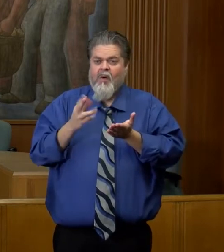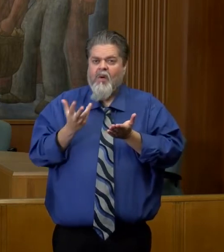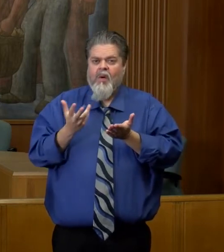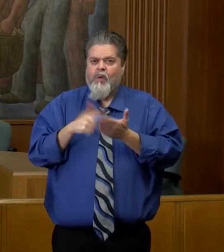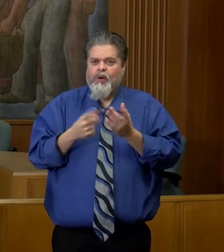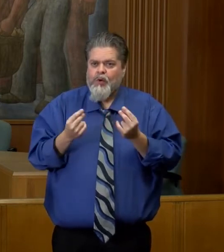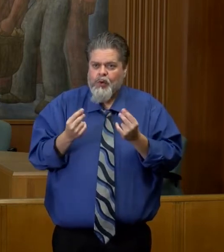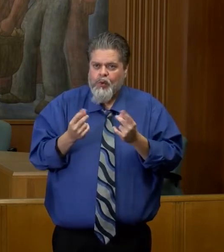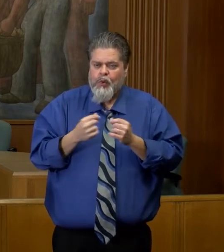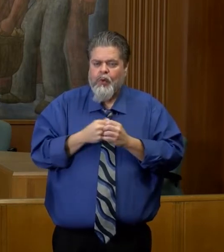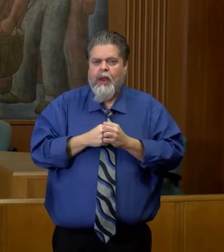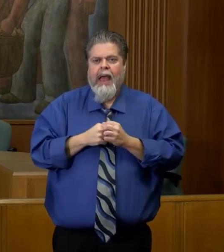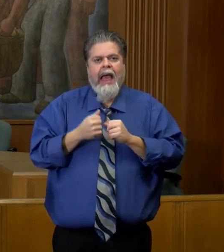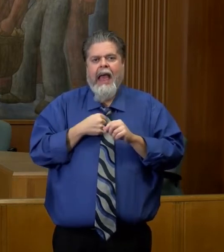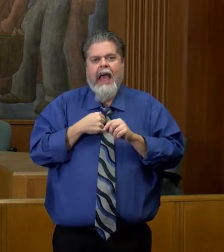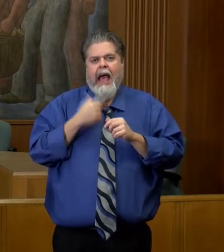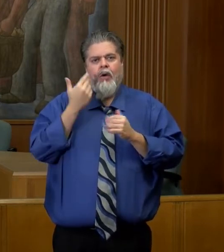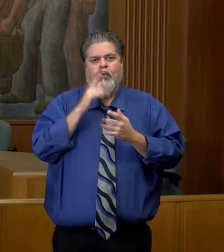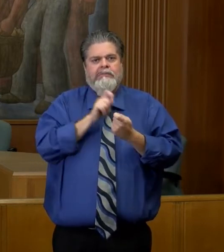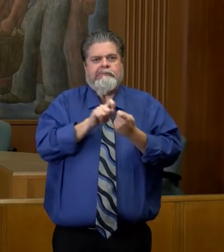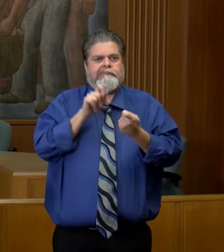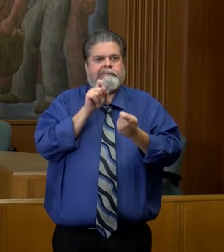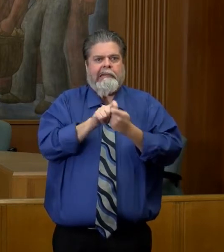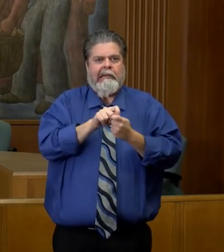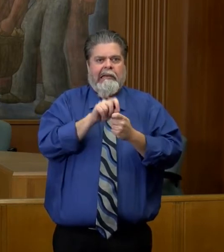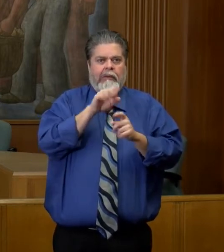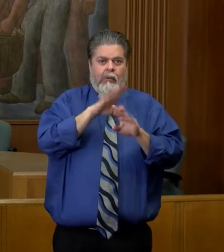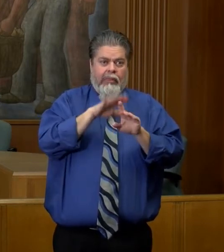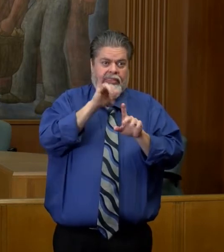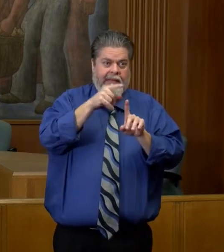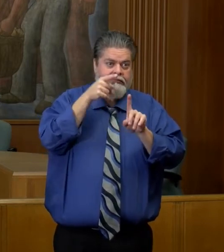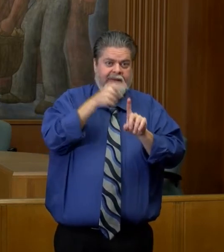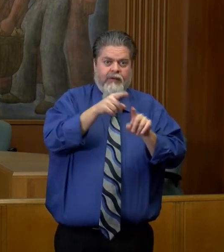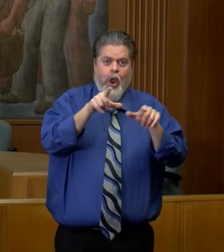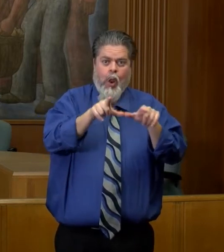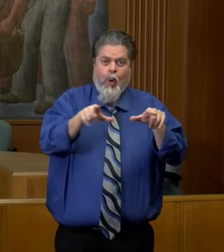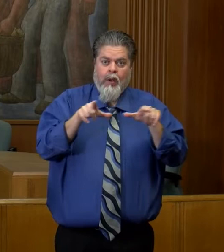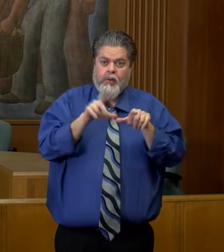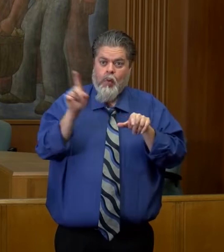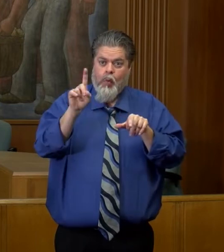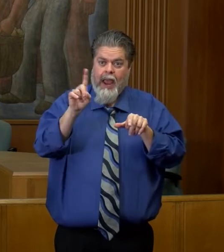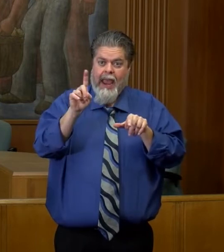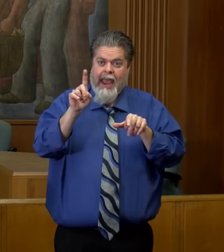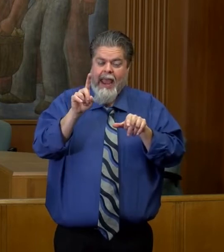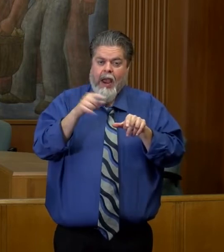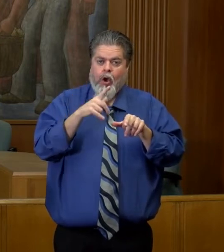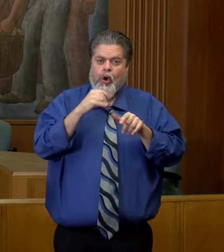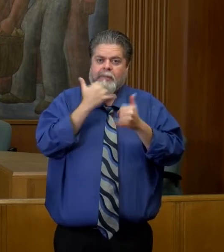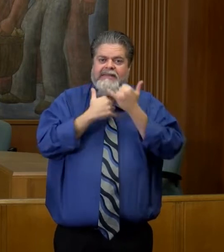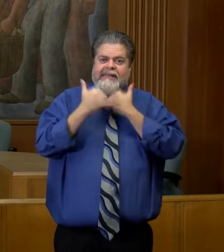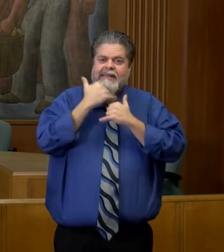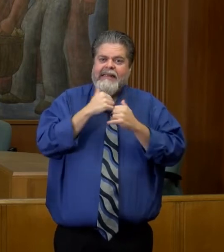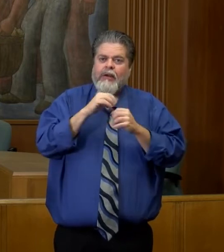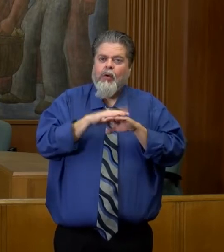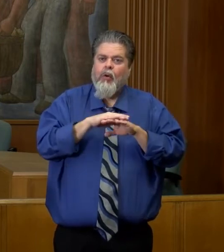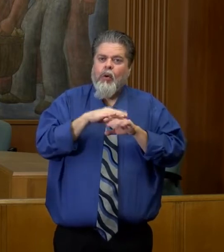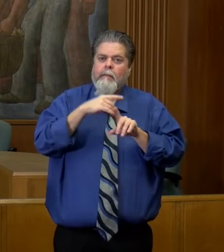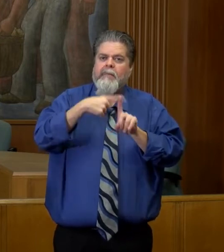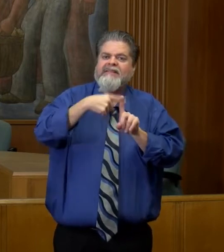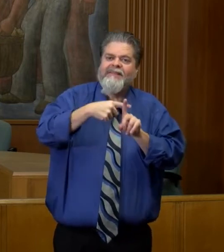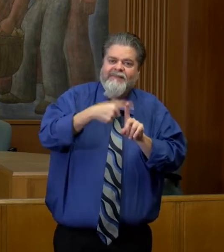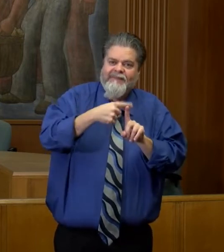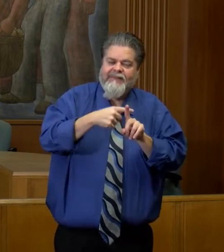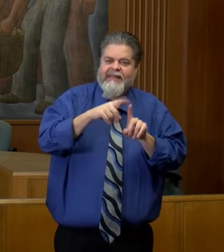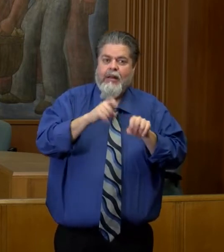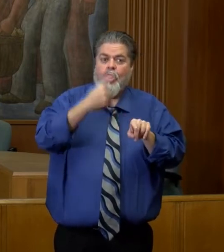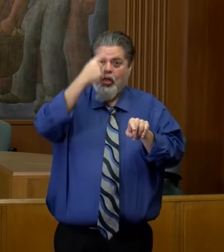And I can't speak to where that exactly was located, where those patients that maybe had positive tests